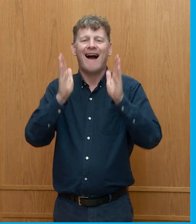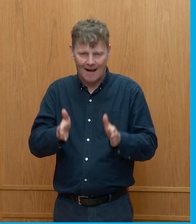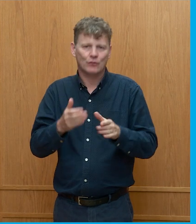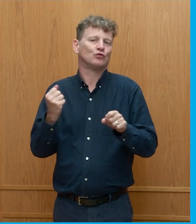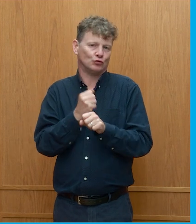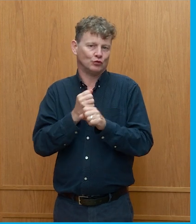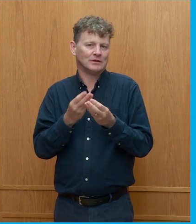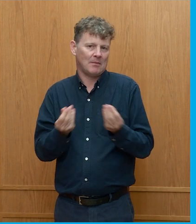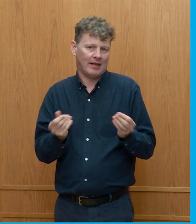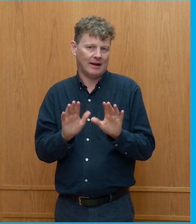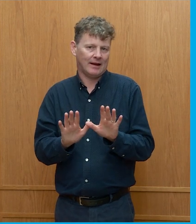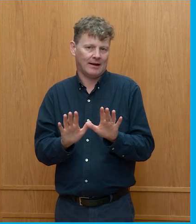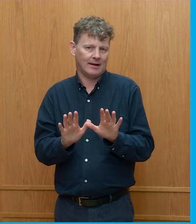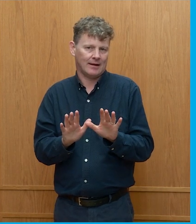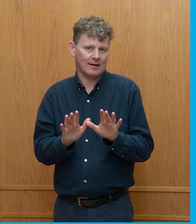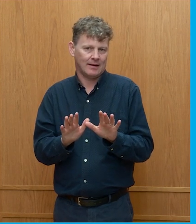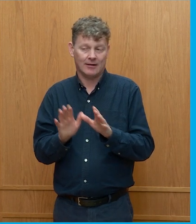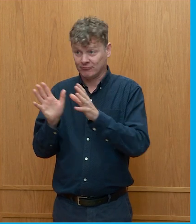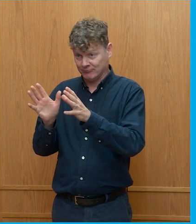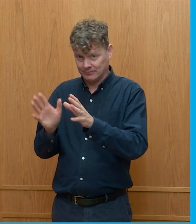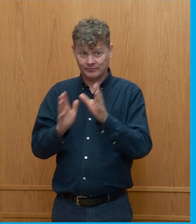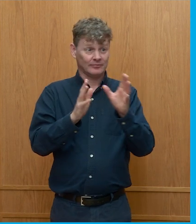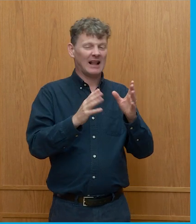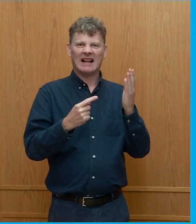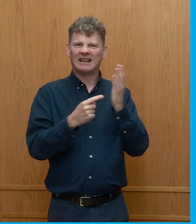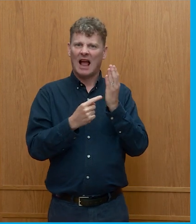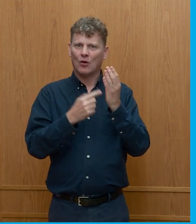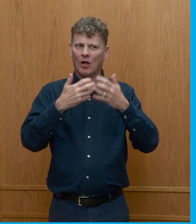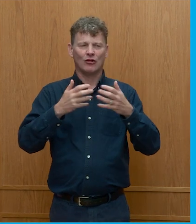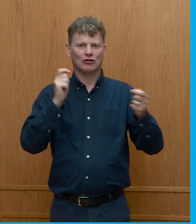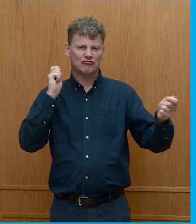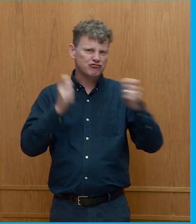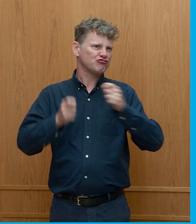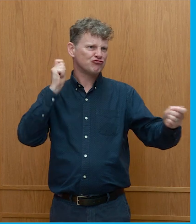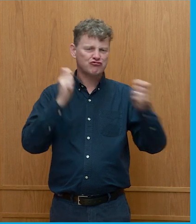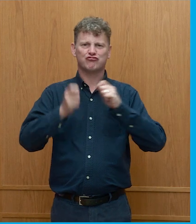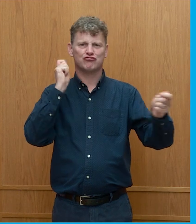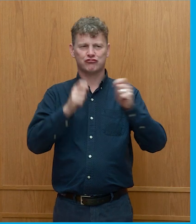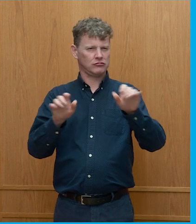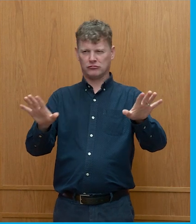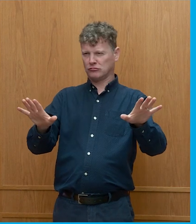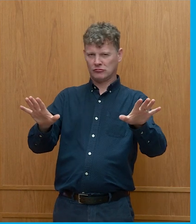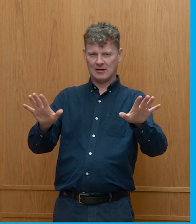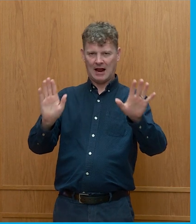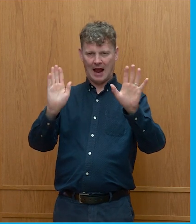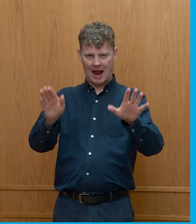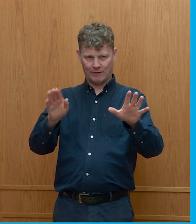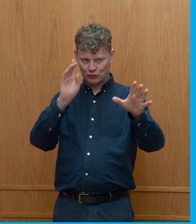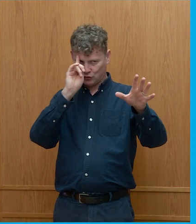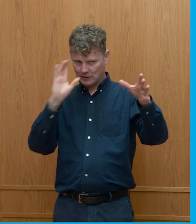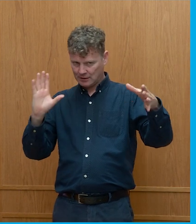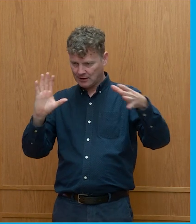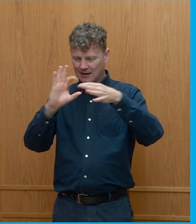And there's the big technology changes, and we have to pair that with our individual